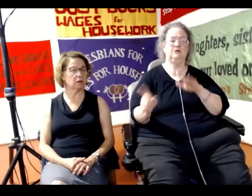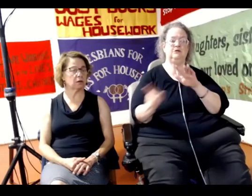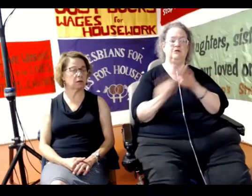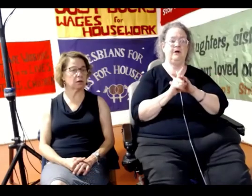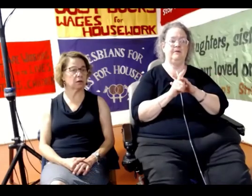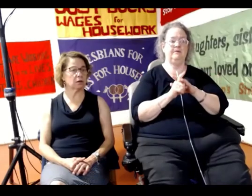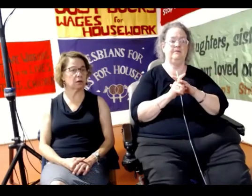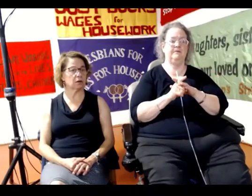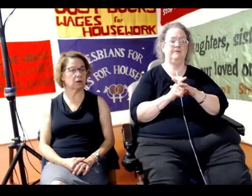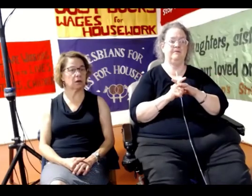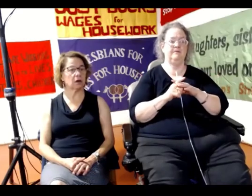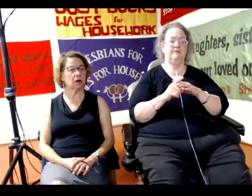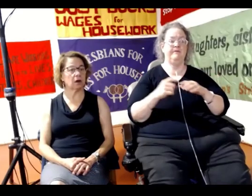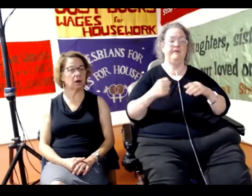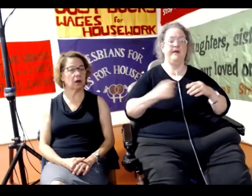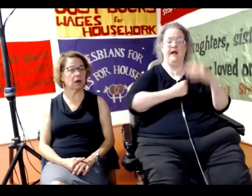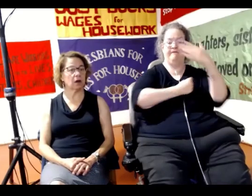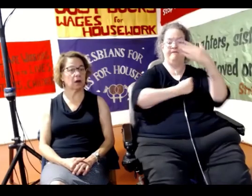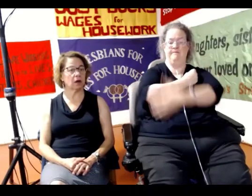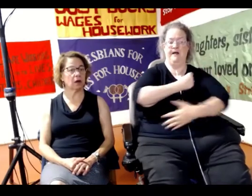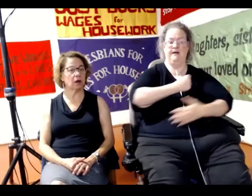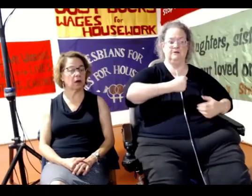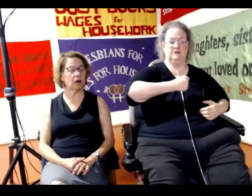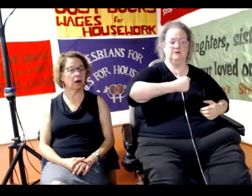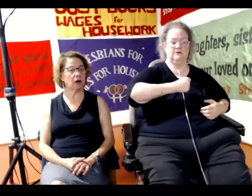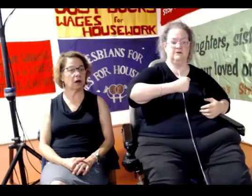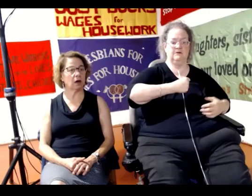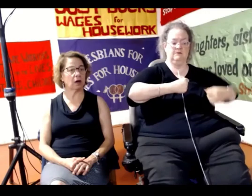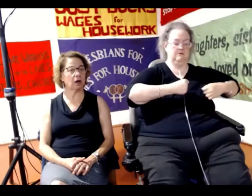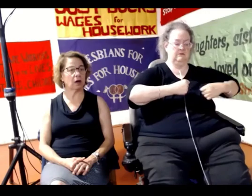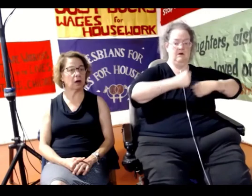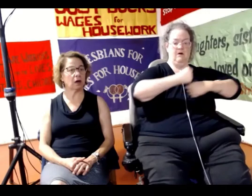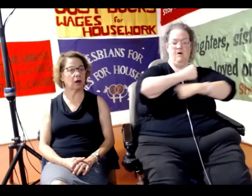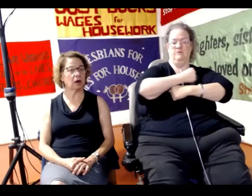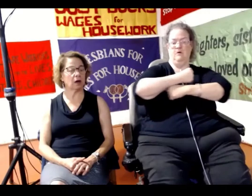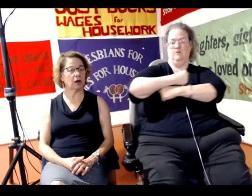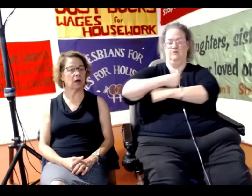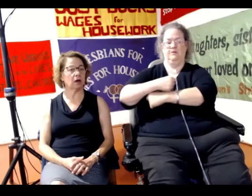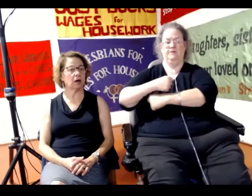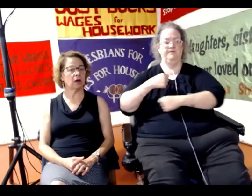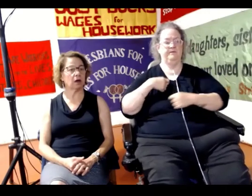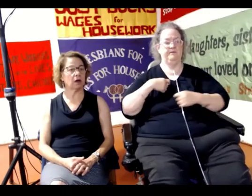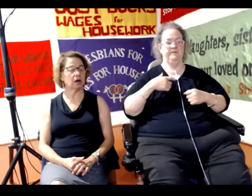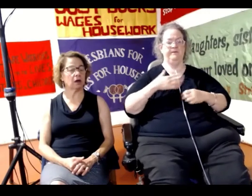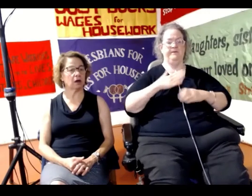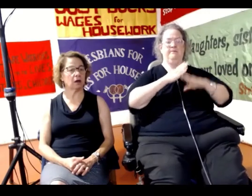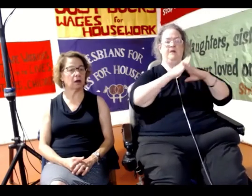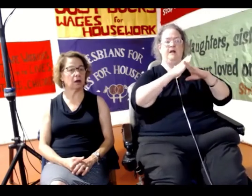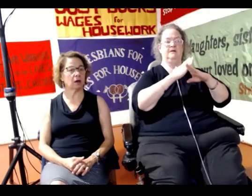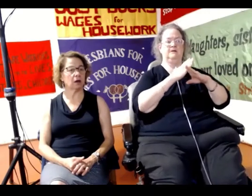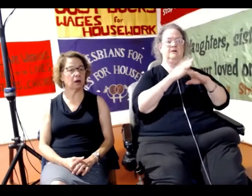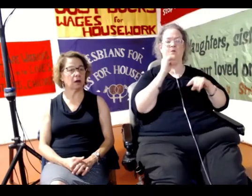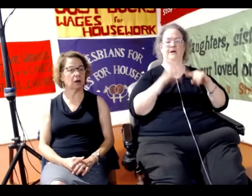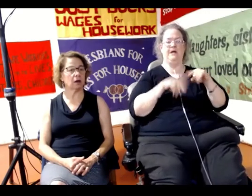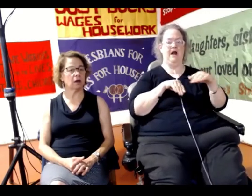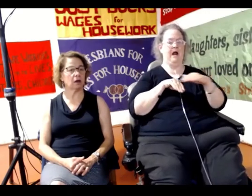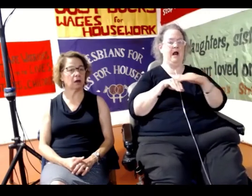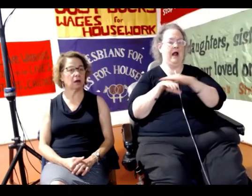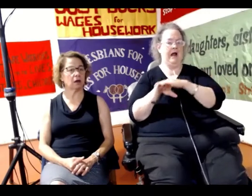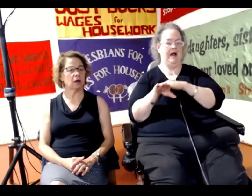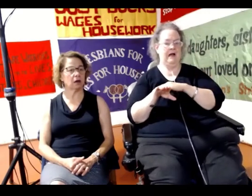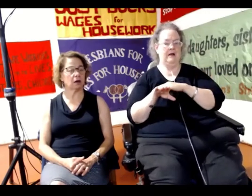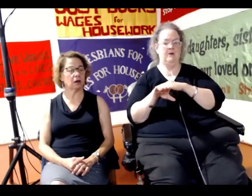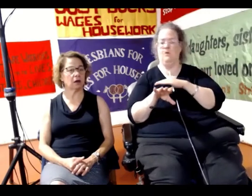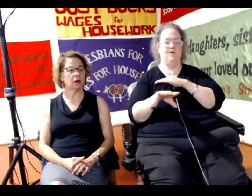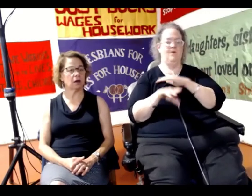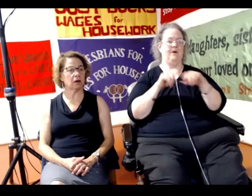put up their barriers and they hand lockers around kind of things that we can't move out or we can't move in. And